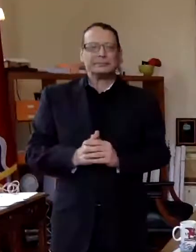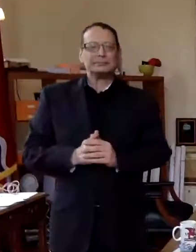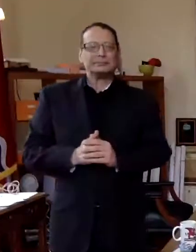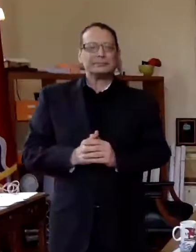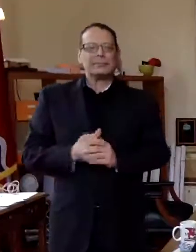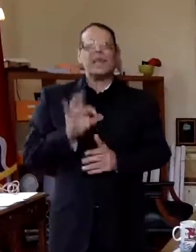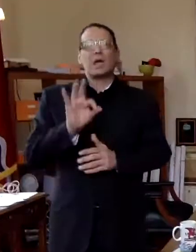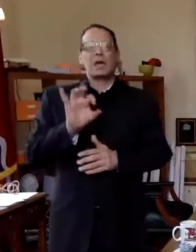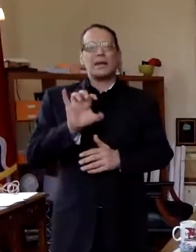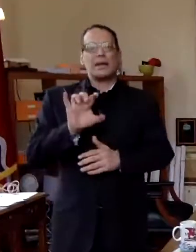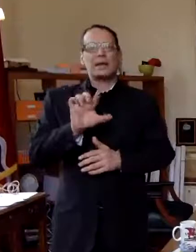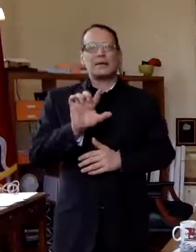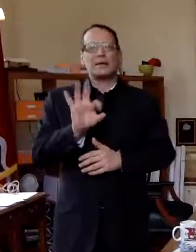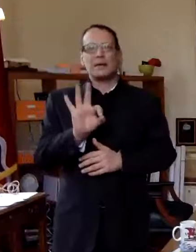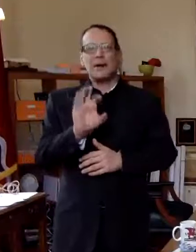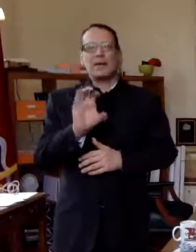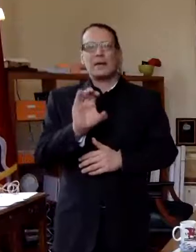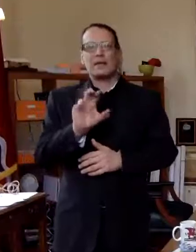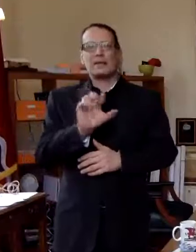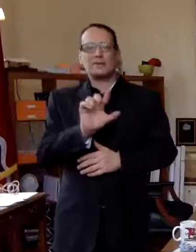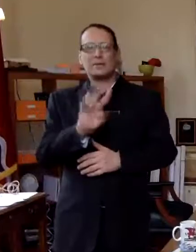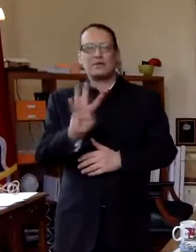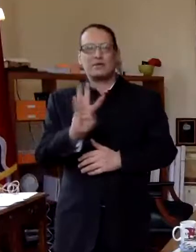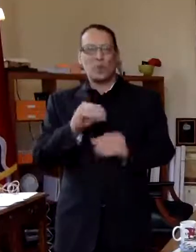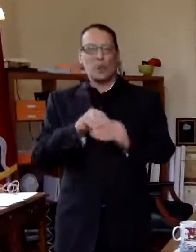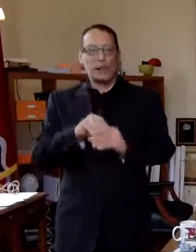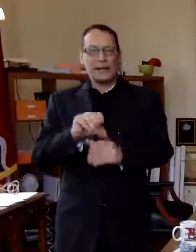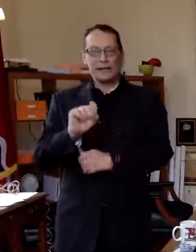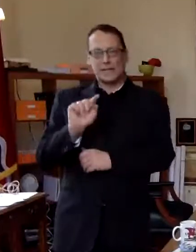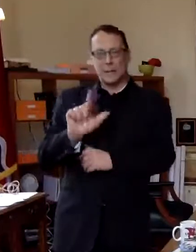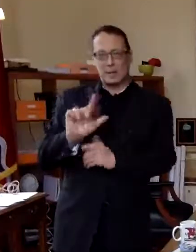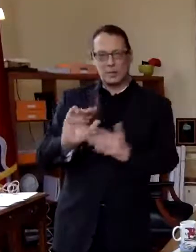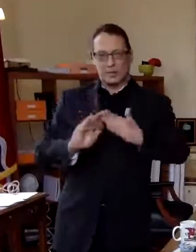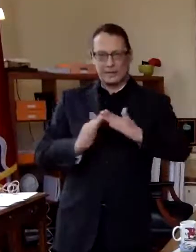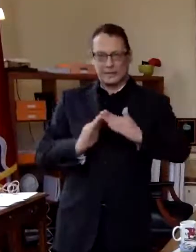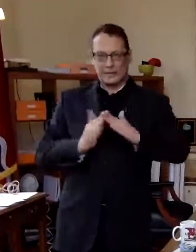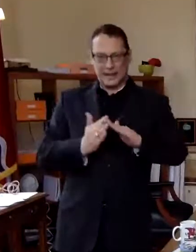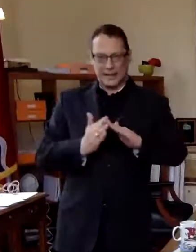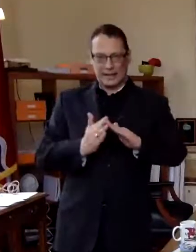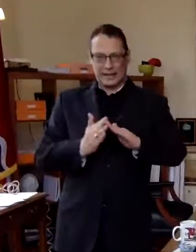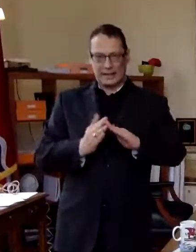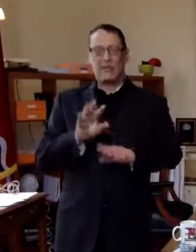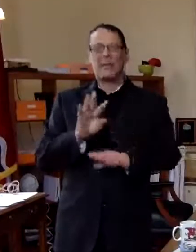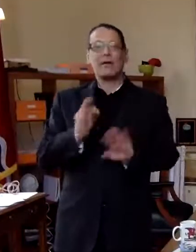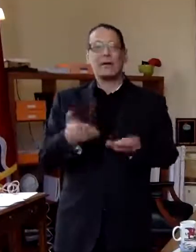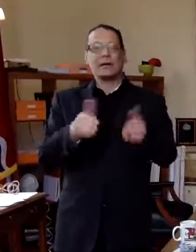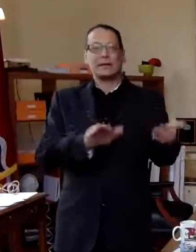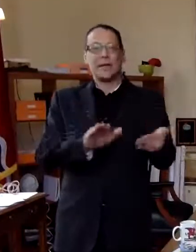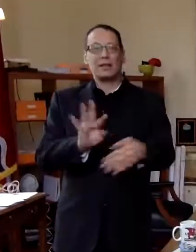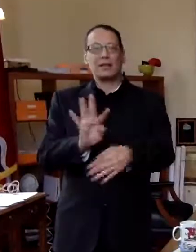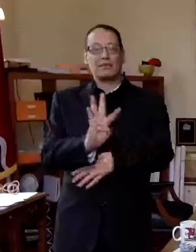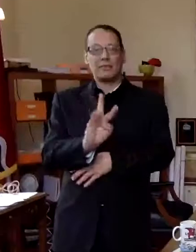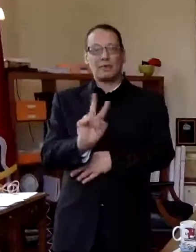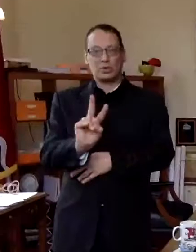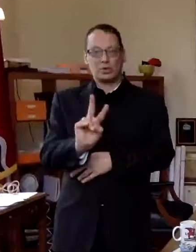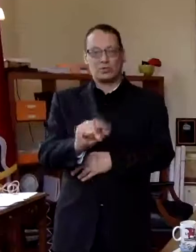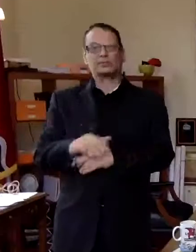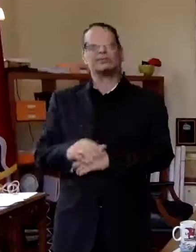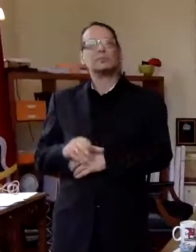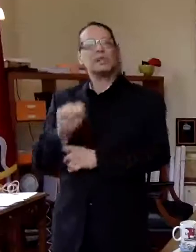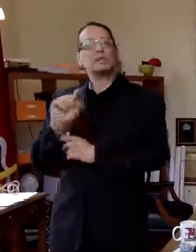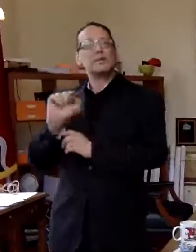924 cases in st louis 42 deaths in st louis county